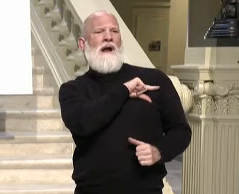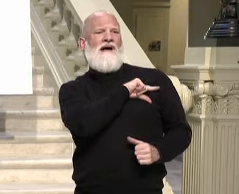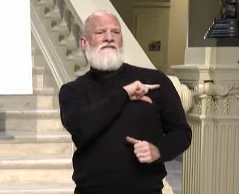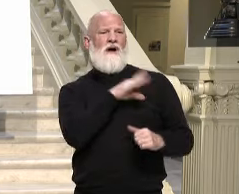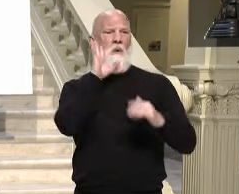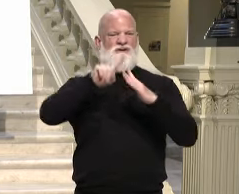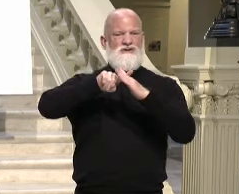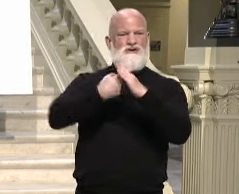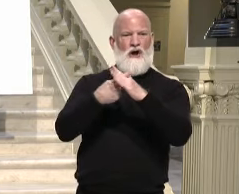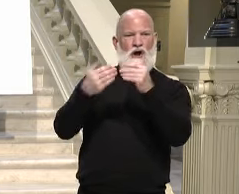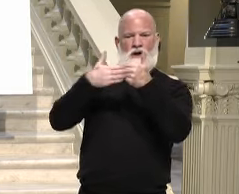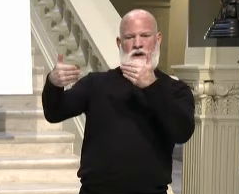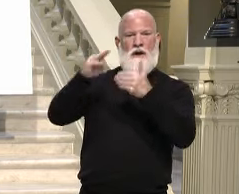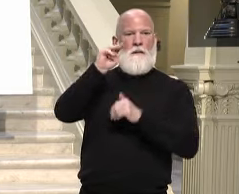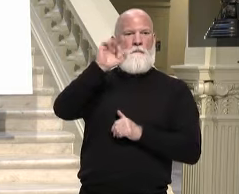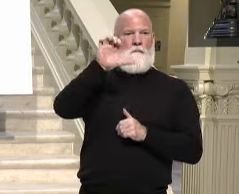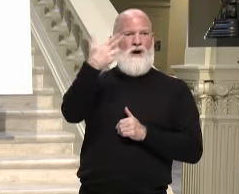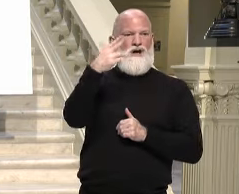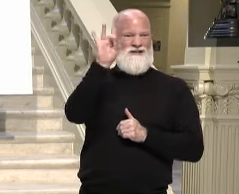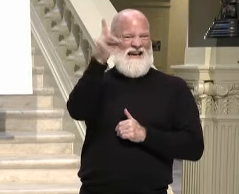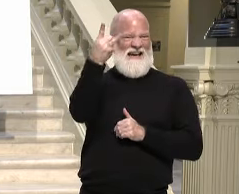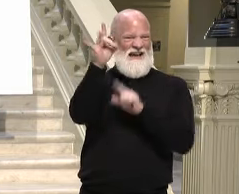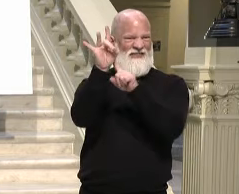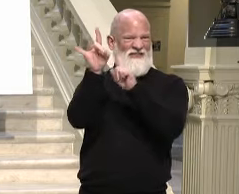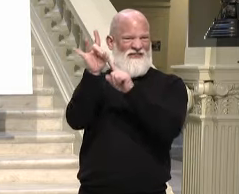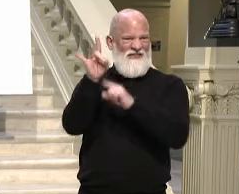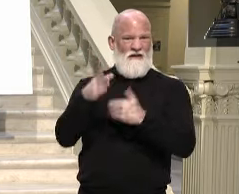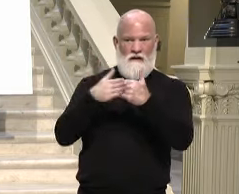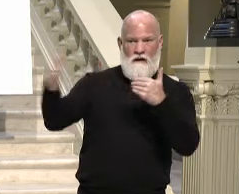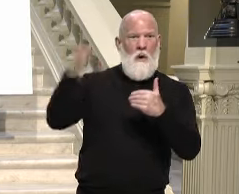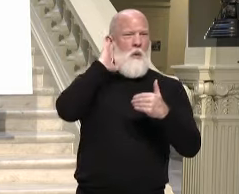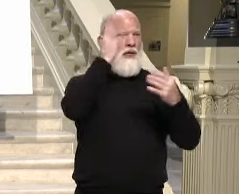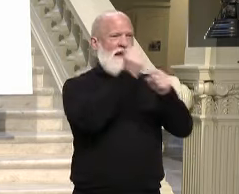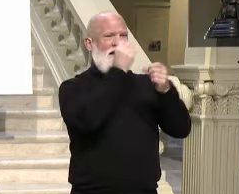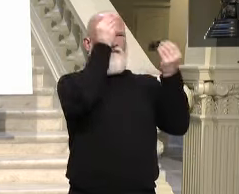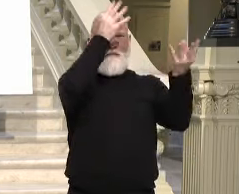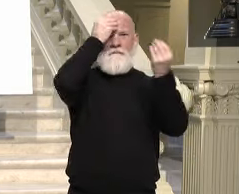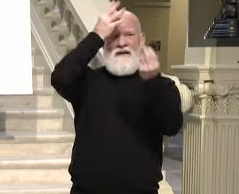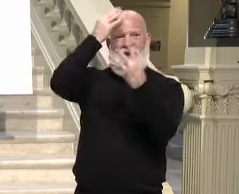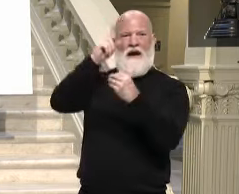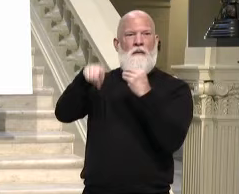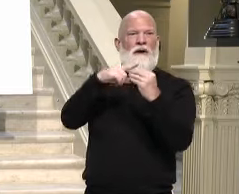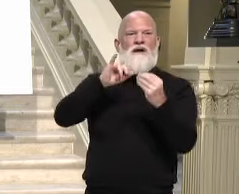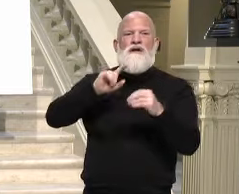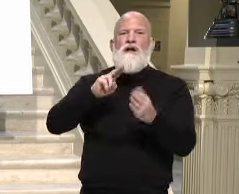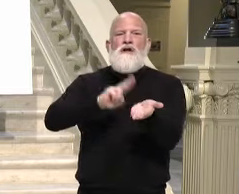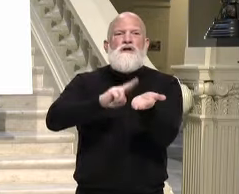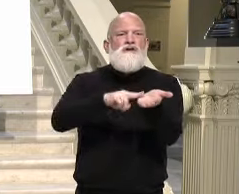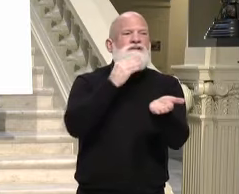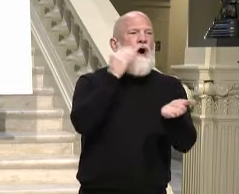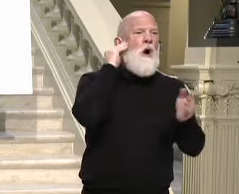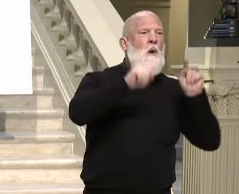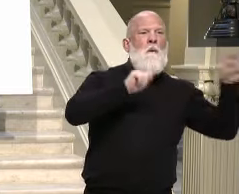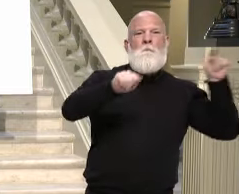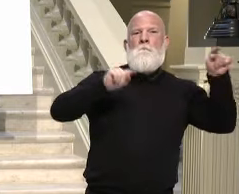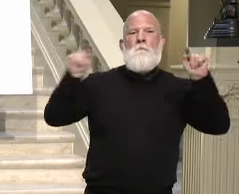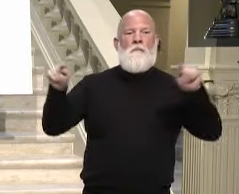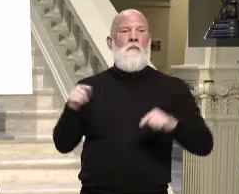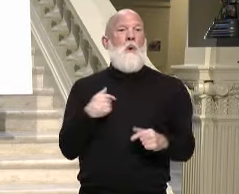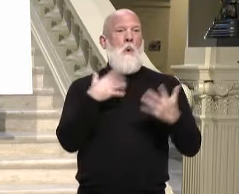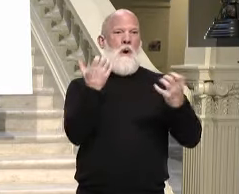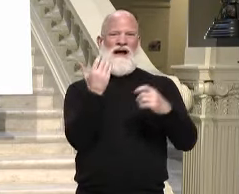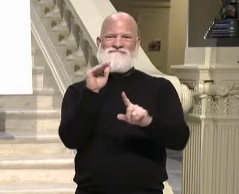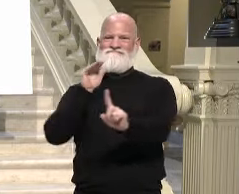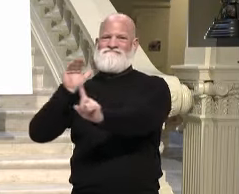-19 data coming out of our long-term care facilities. I did want to briefly remind everyone that the